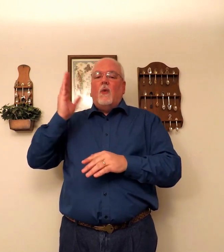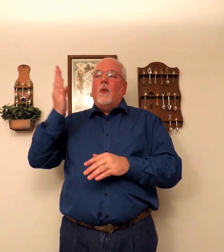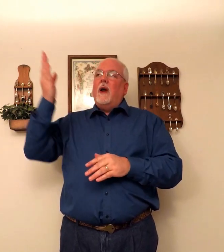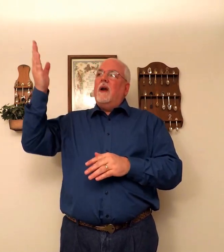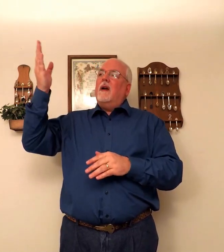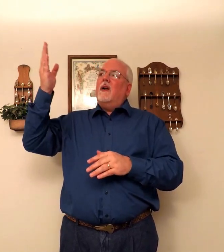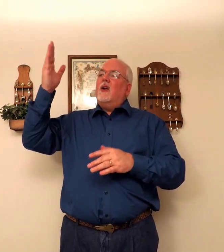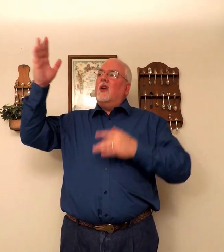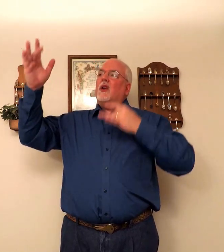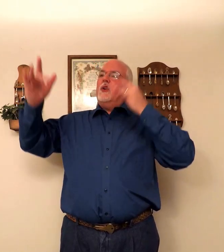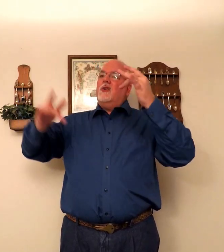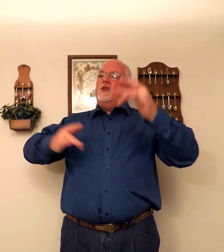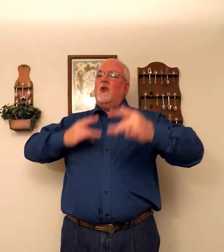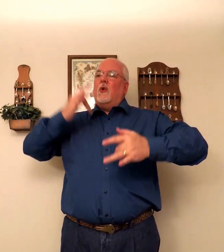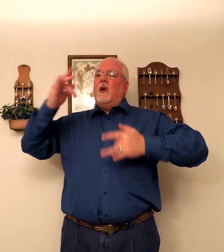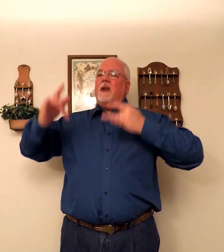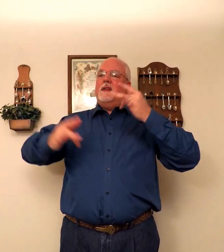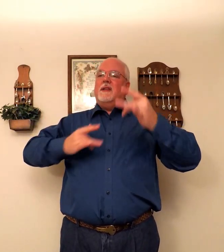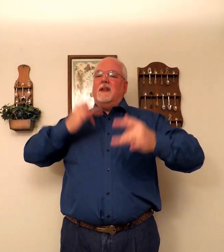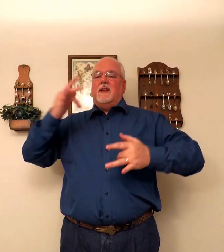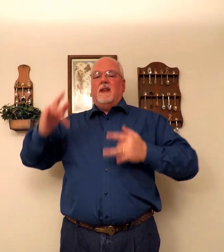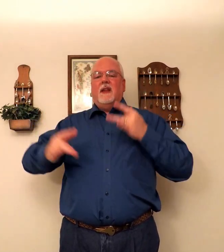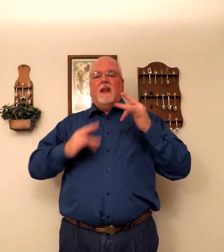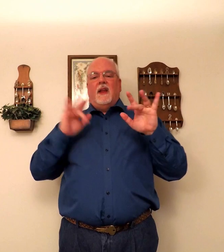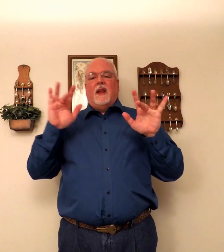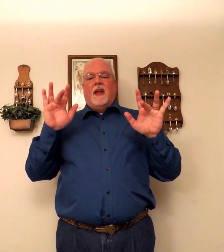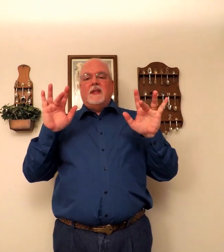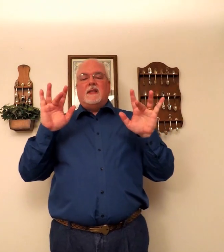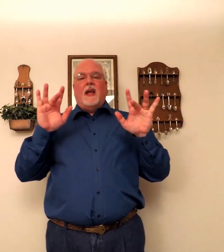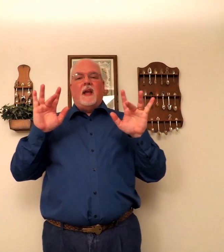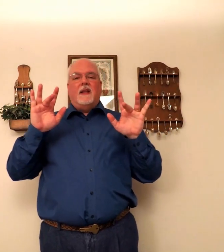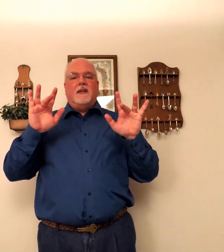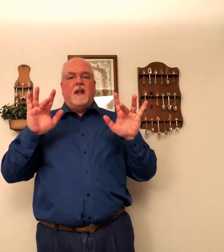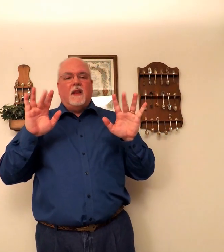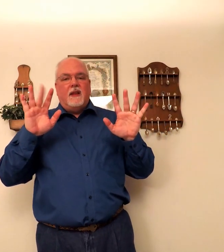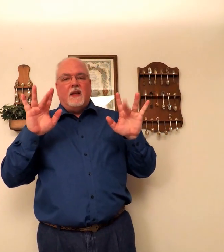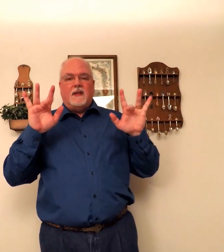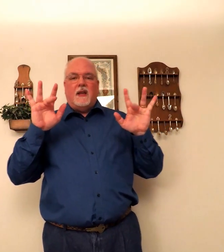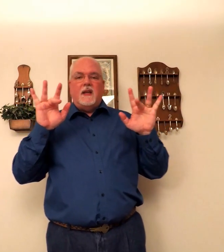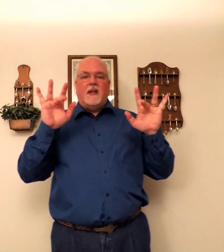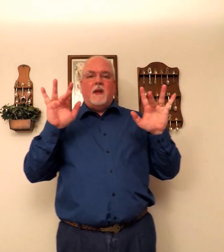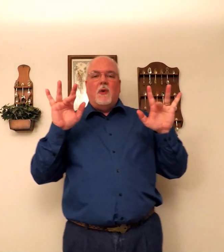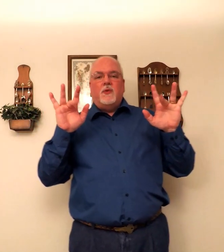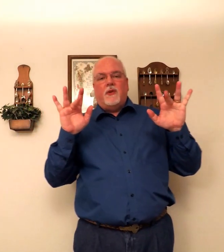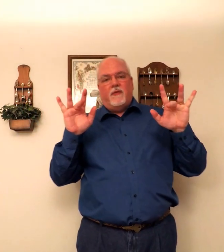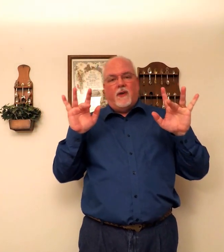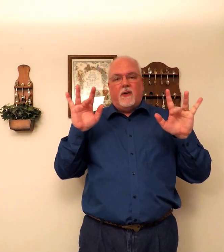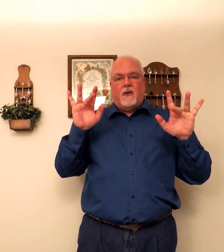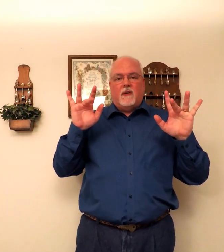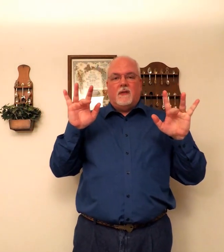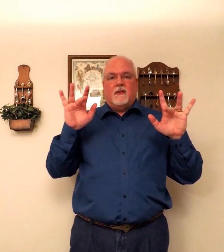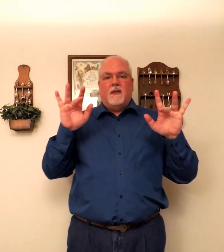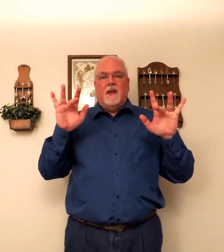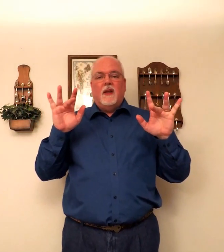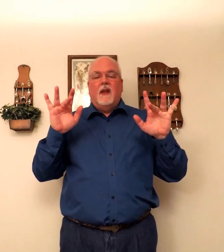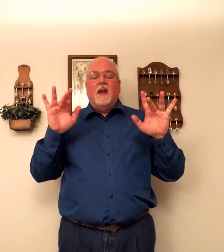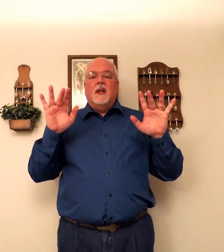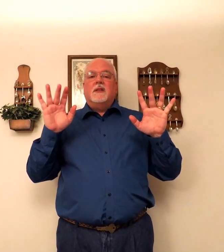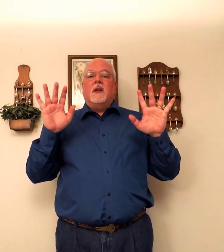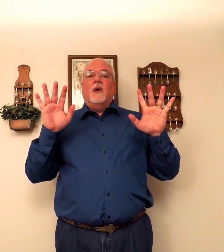Where. Joys. In signs. This is an emotion finger. So.